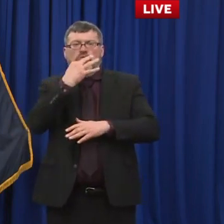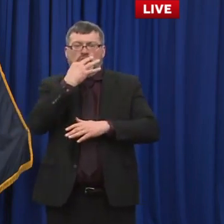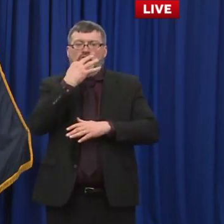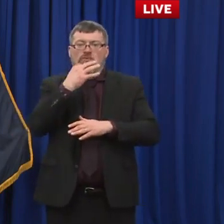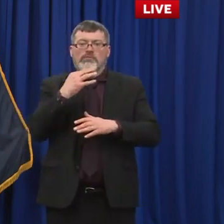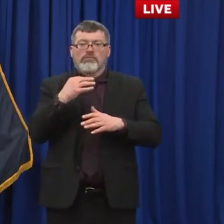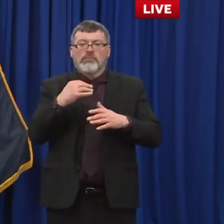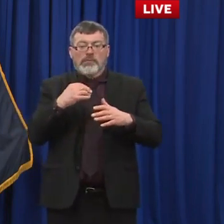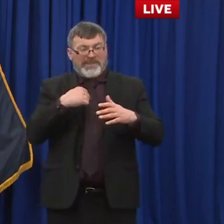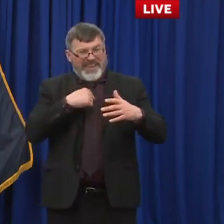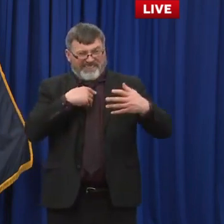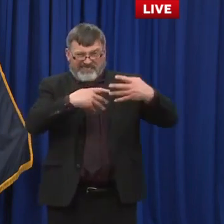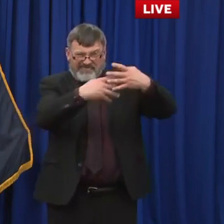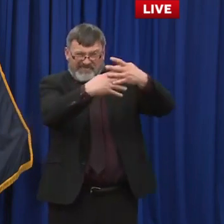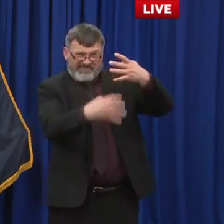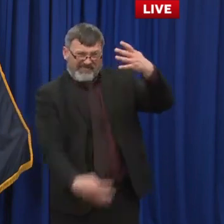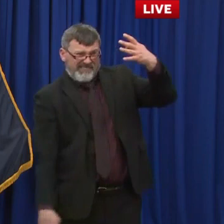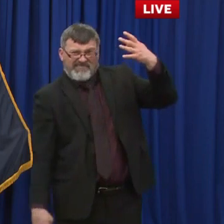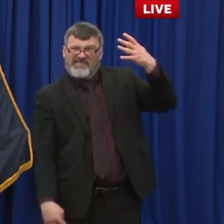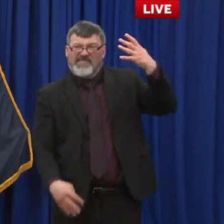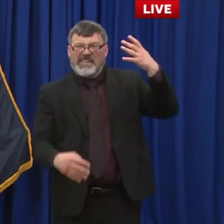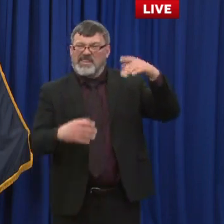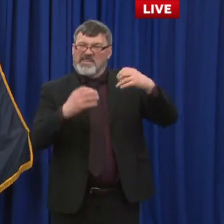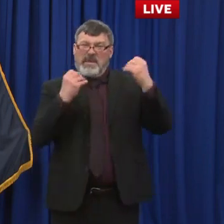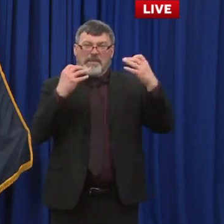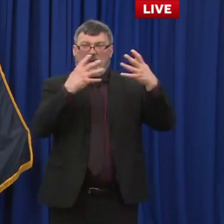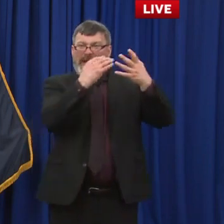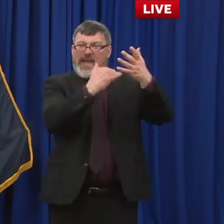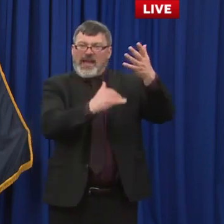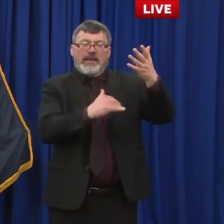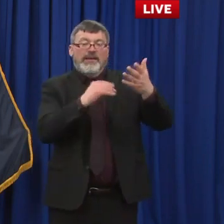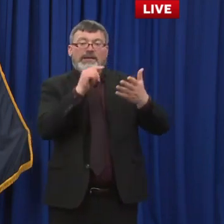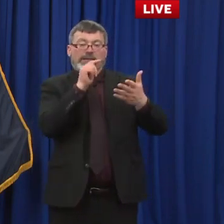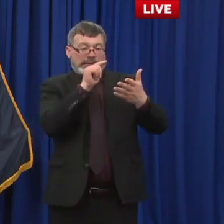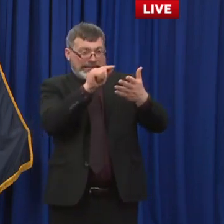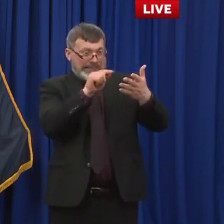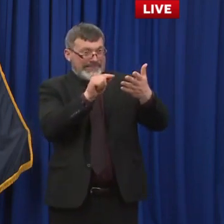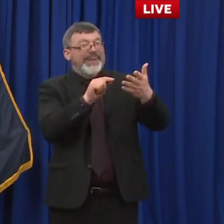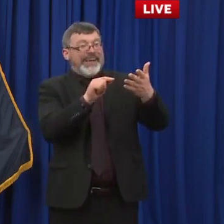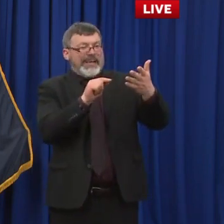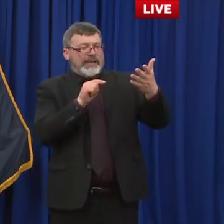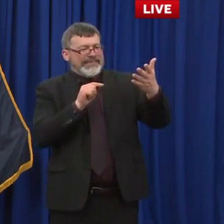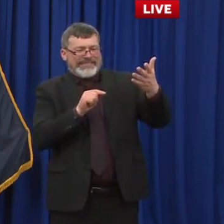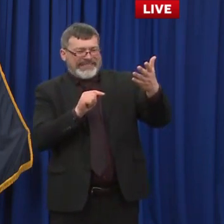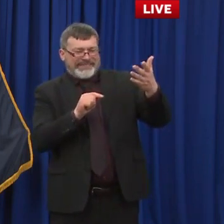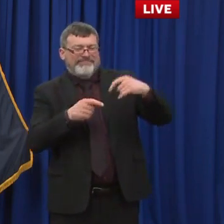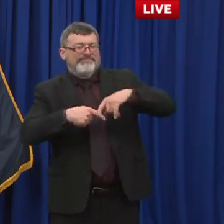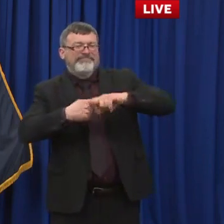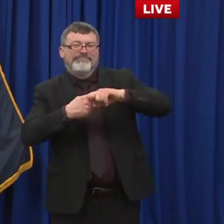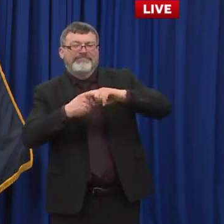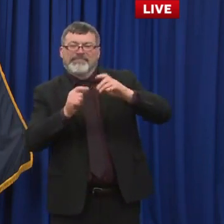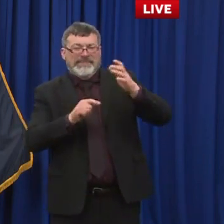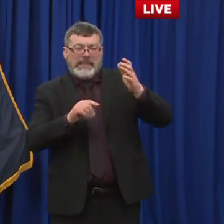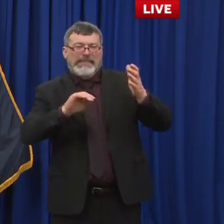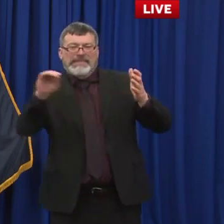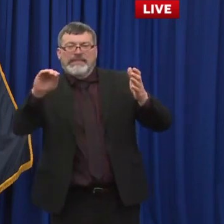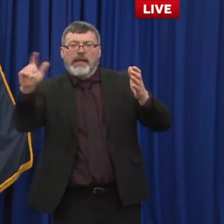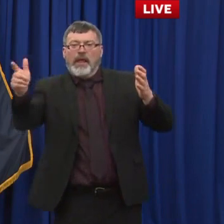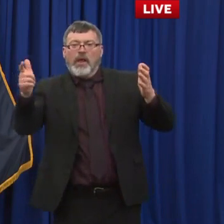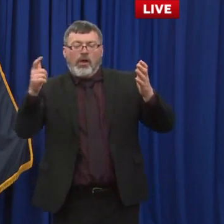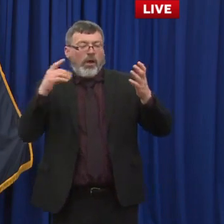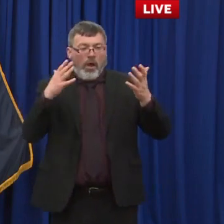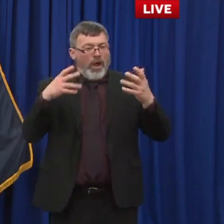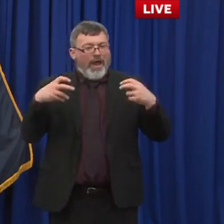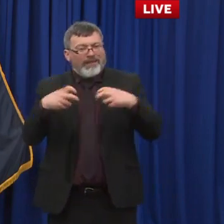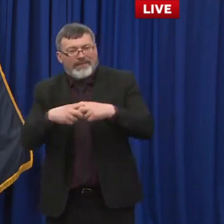there's always some low hanging fruit out there and some things are just more challenging to find out what the you know um maybe unintended consequences of a certain action